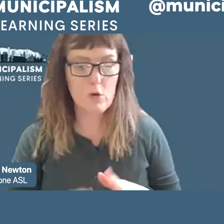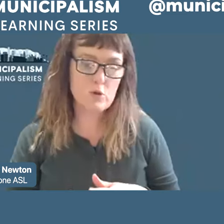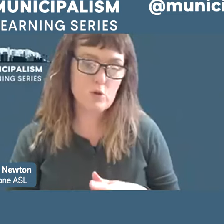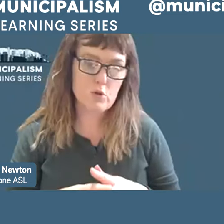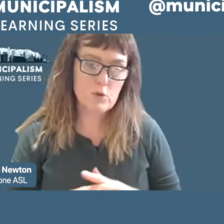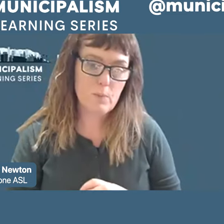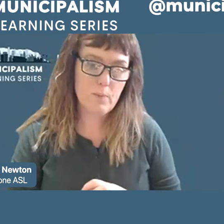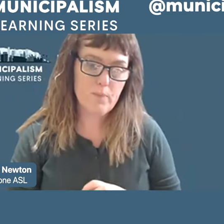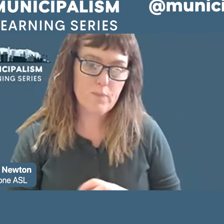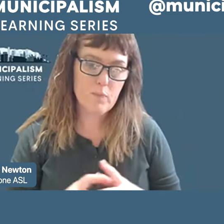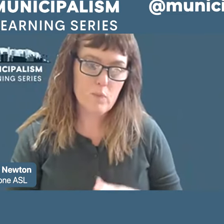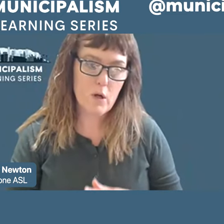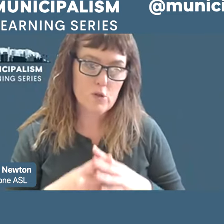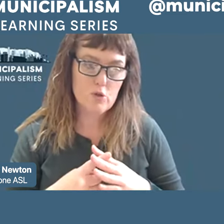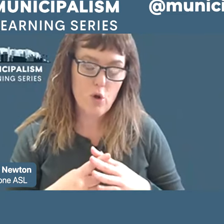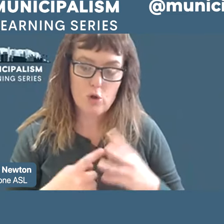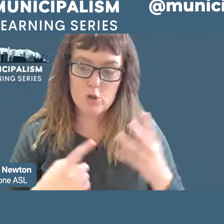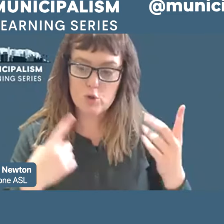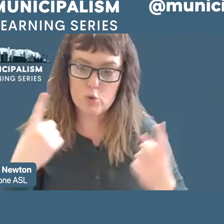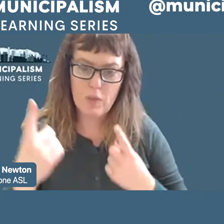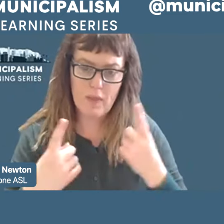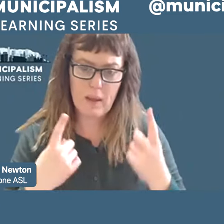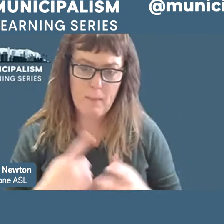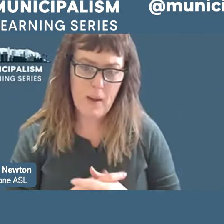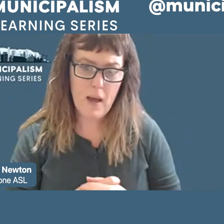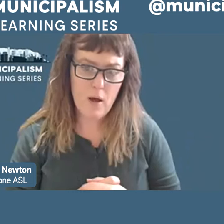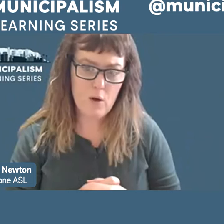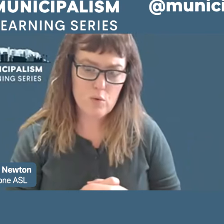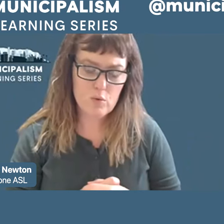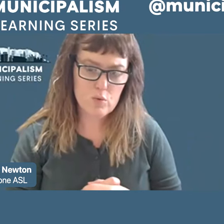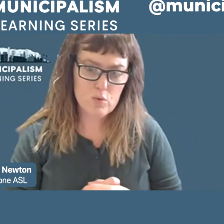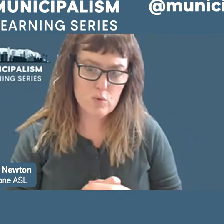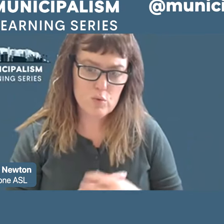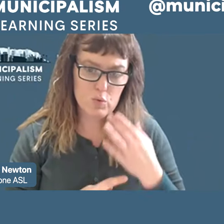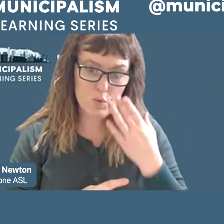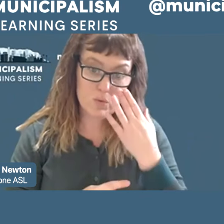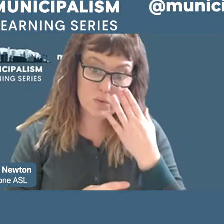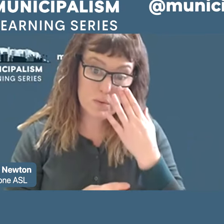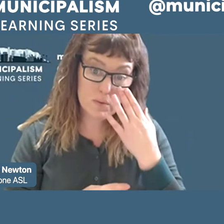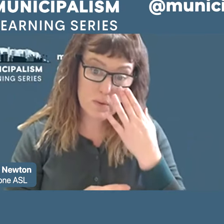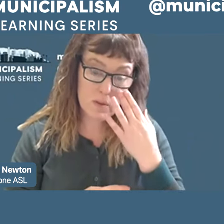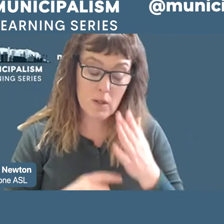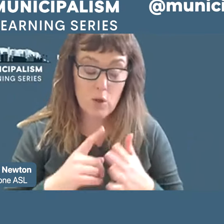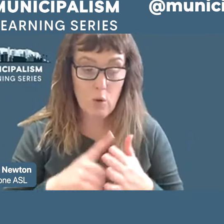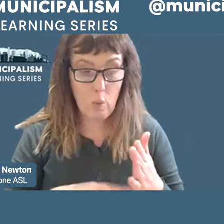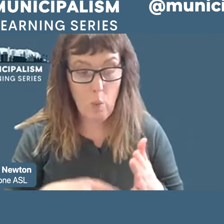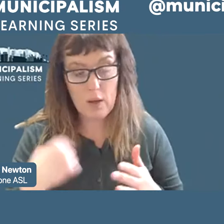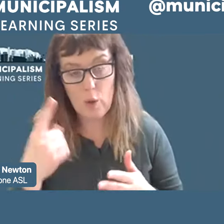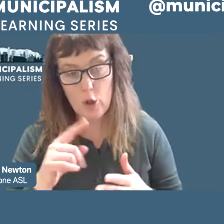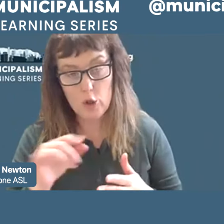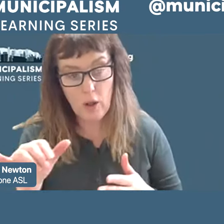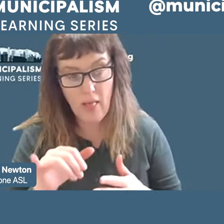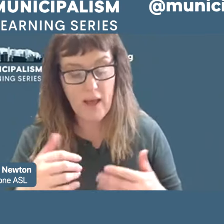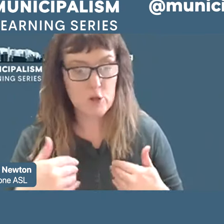think about what it would like to have an organization that was able to